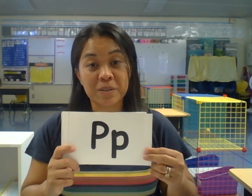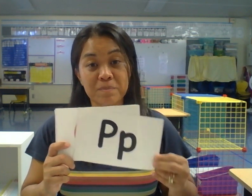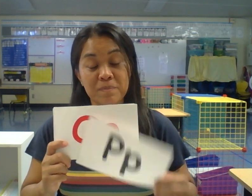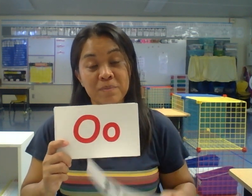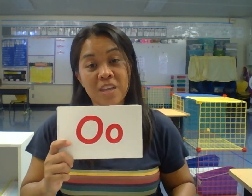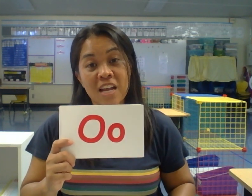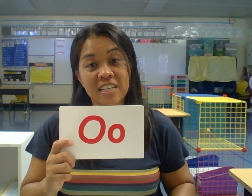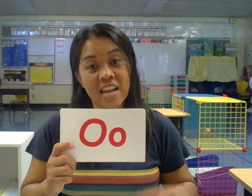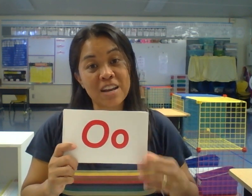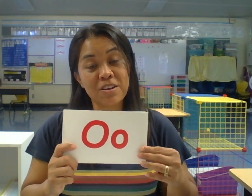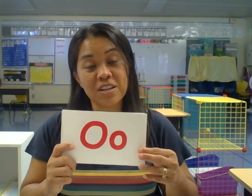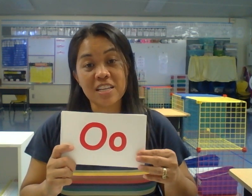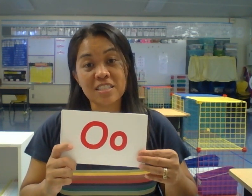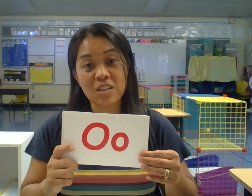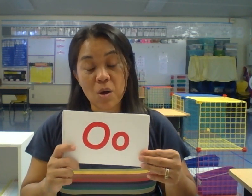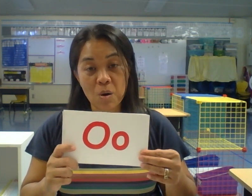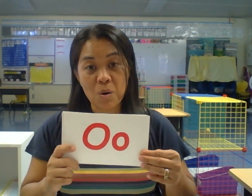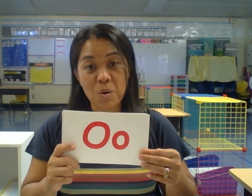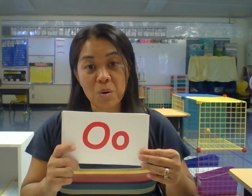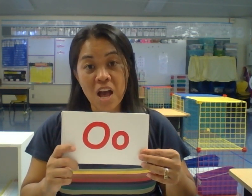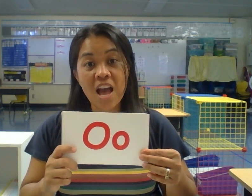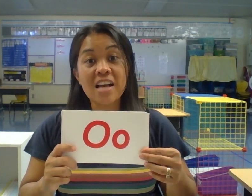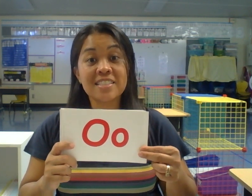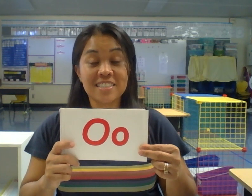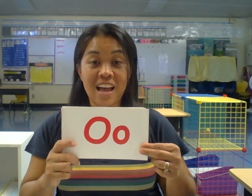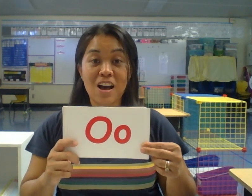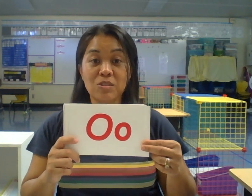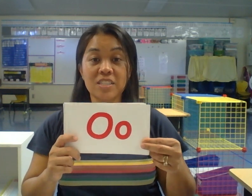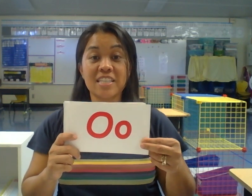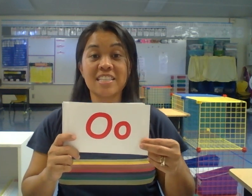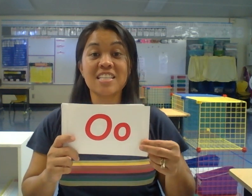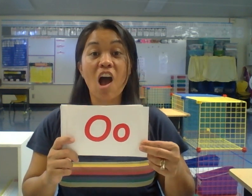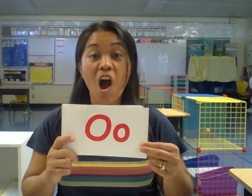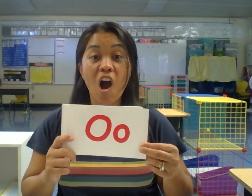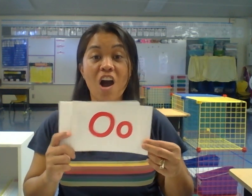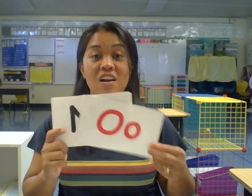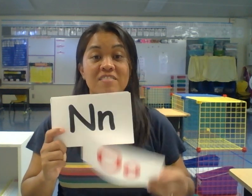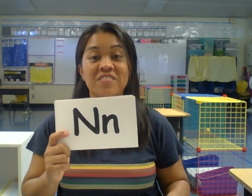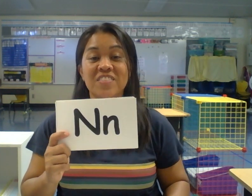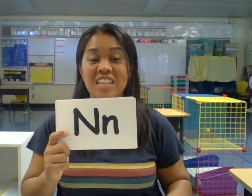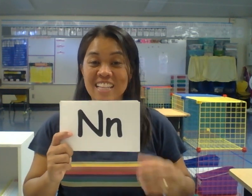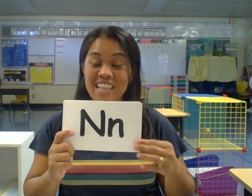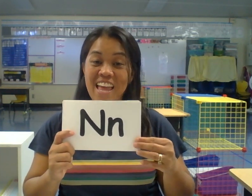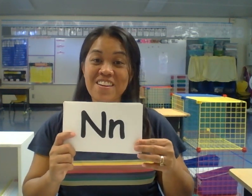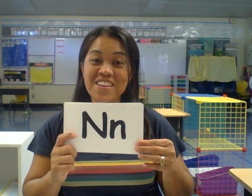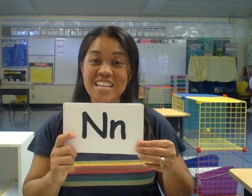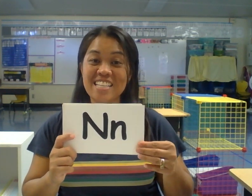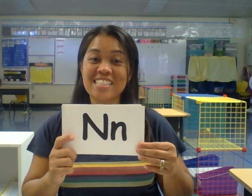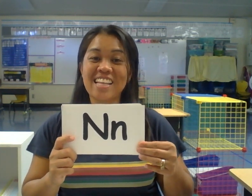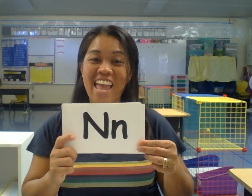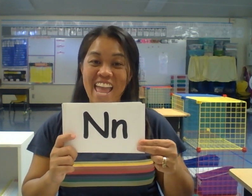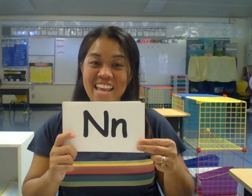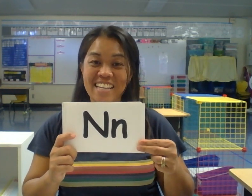Letter is O. Sound is O. Letter is M.